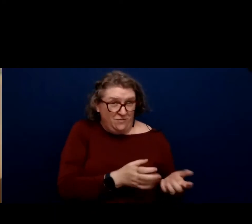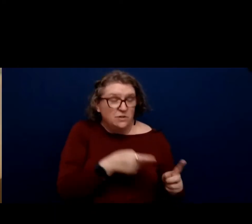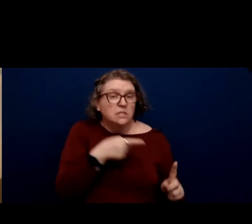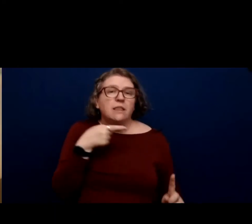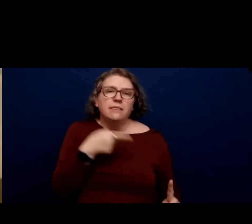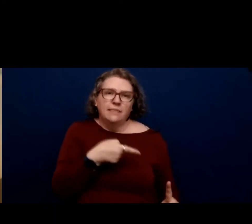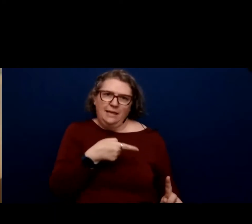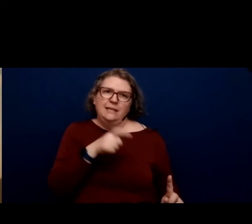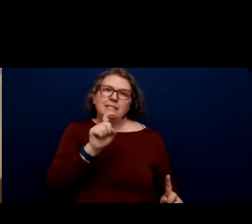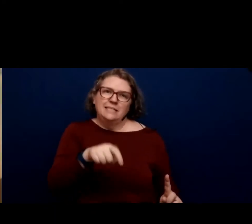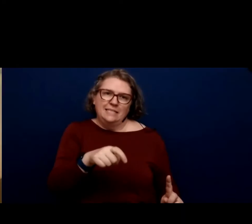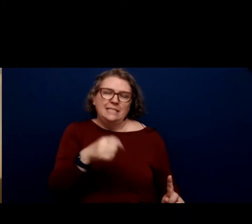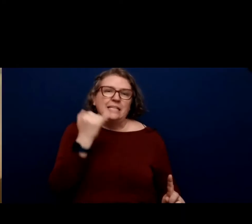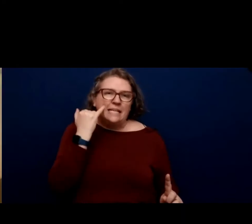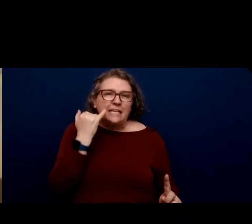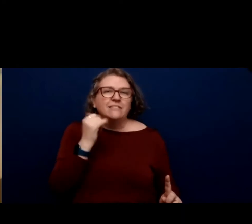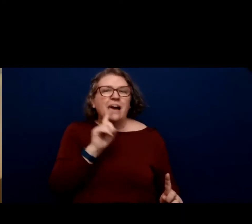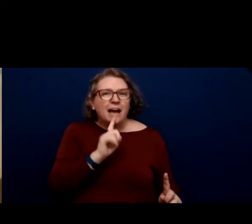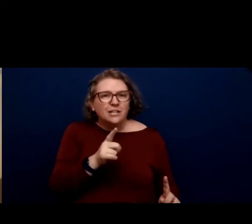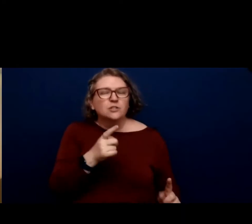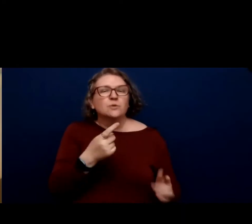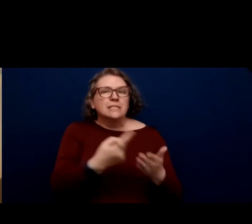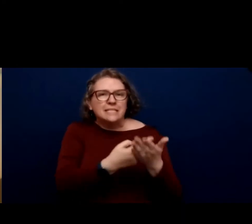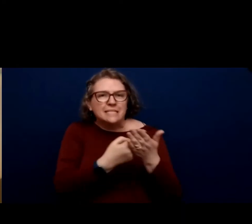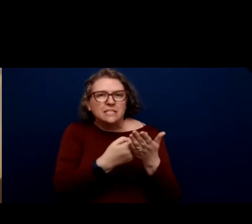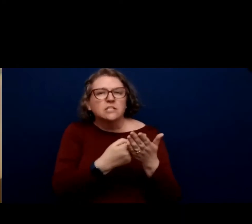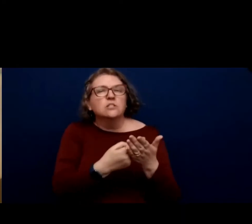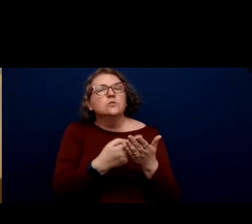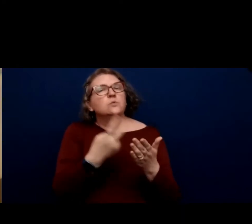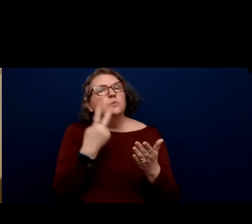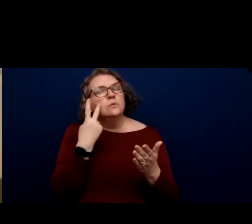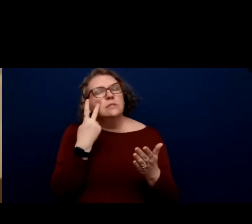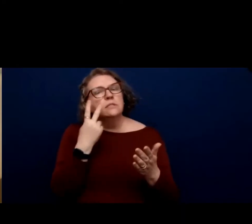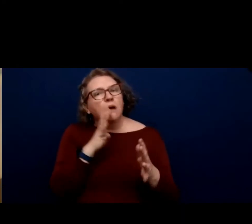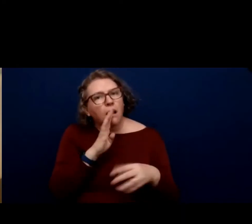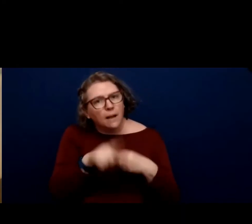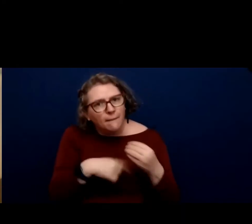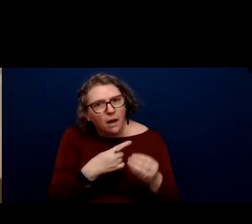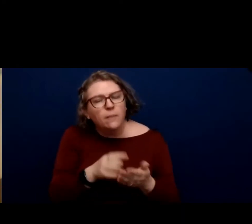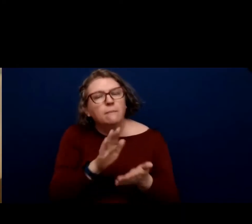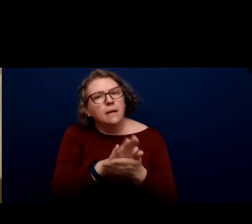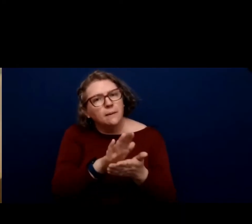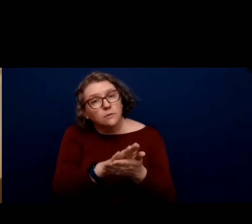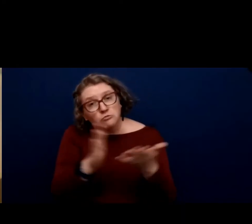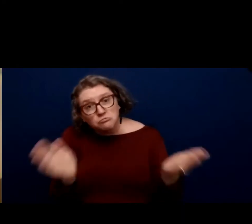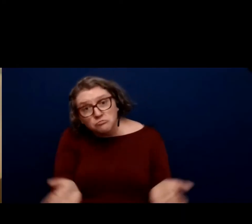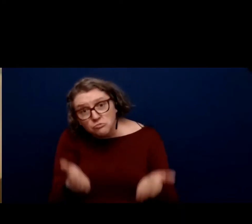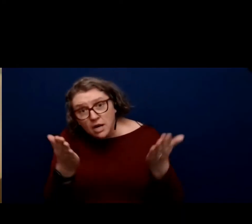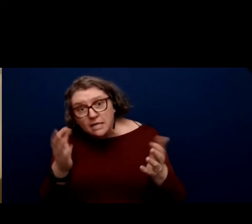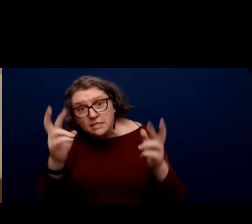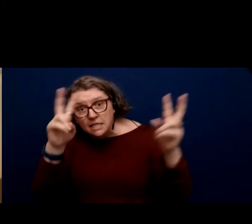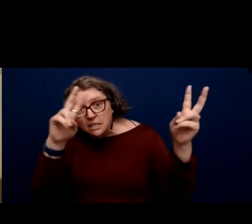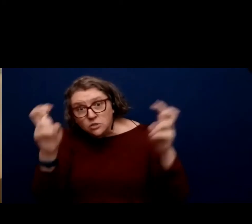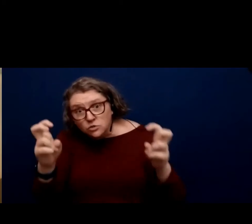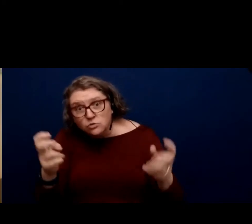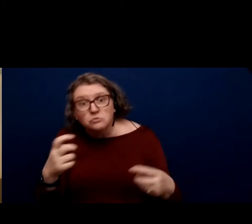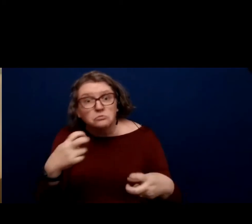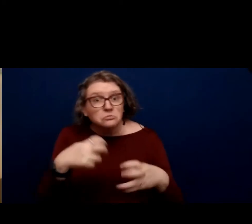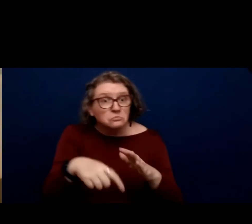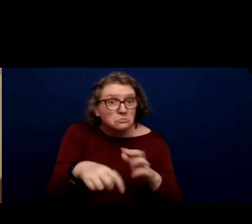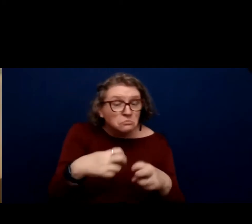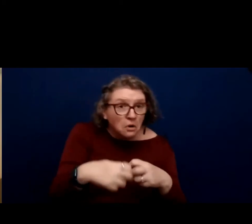when there is a discussant to really reflect on the papers, raise some issues, maybe go beyond and press the